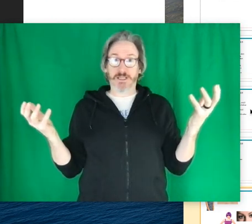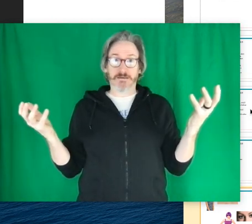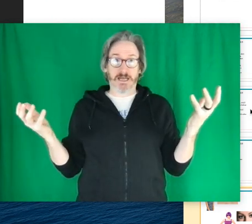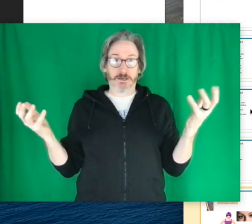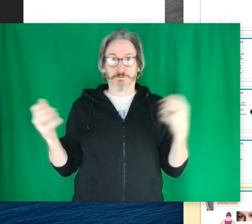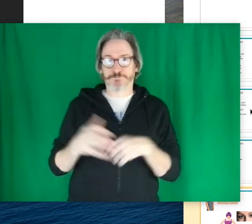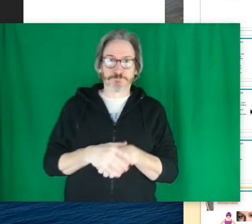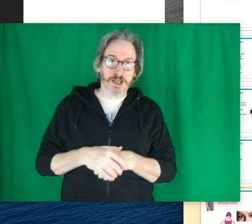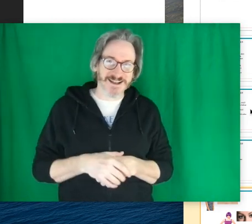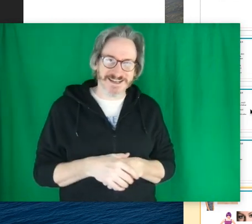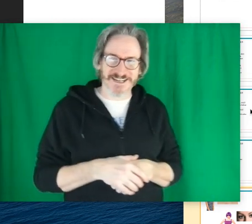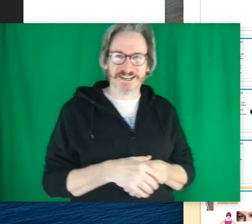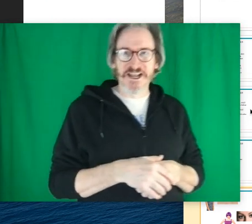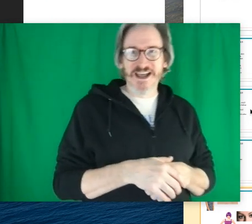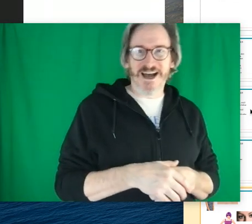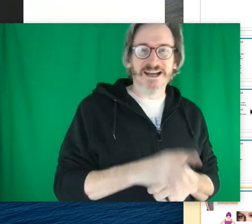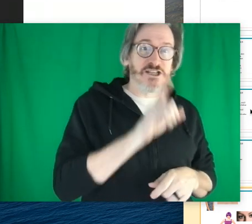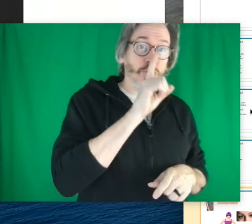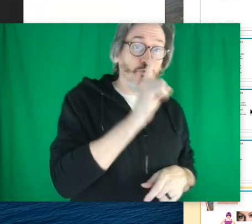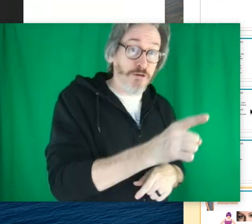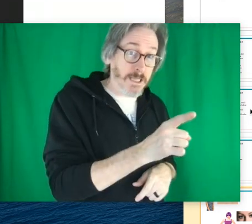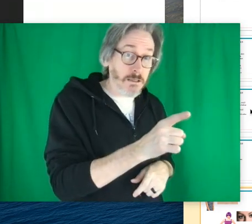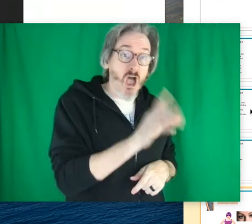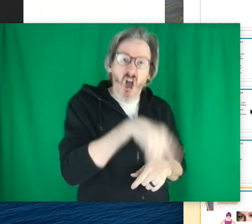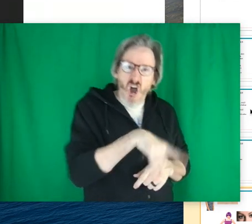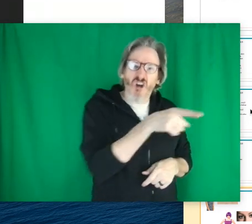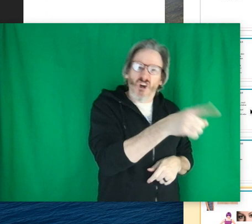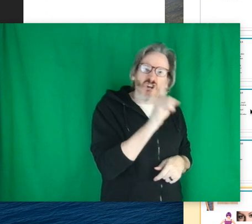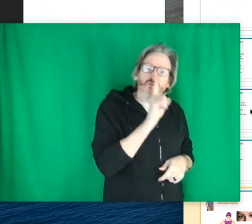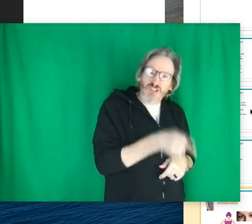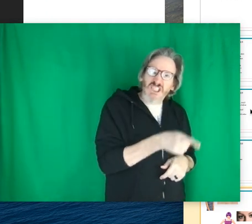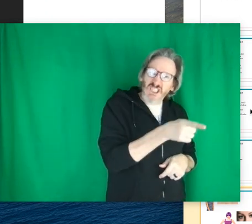Deal with it. I don't know. So real.